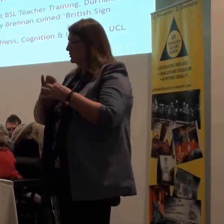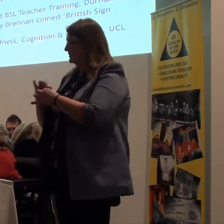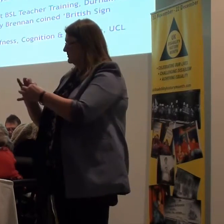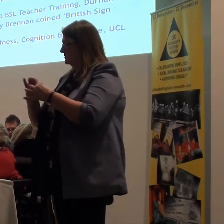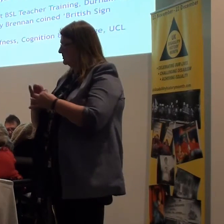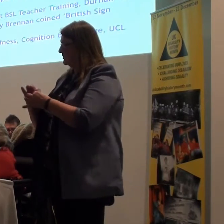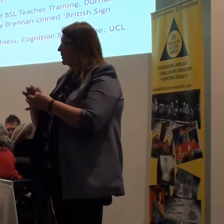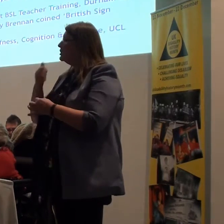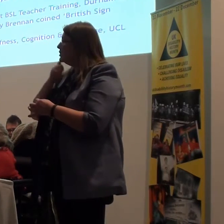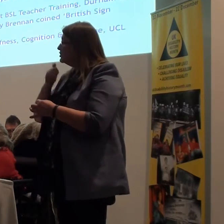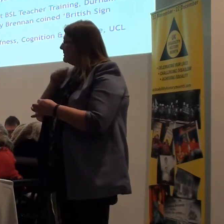The British Death Association.